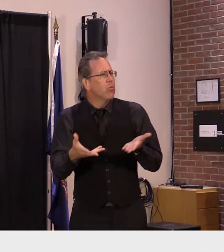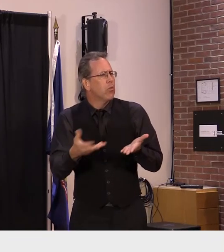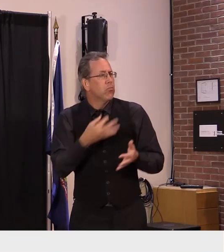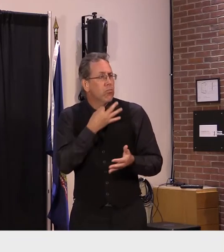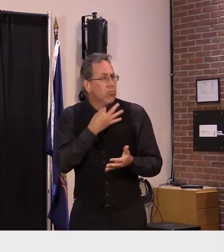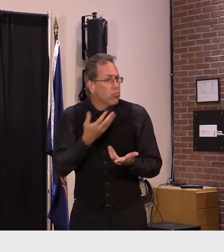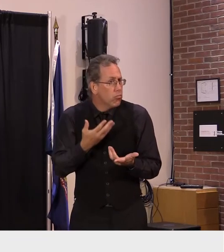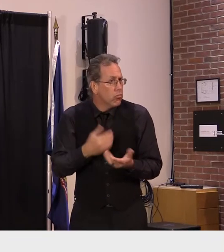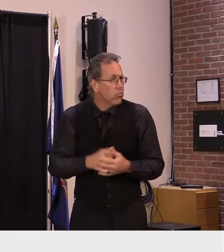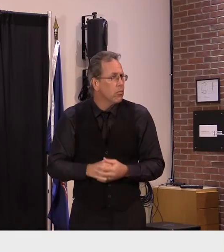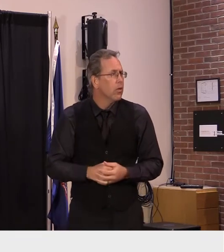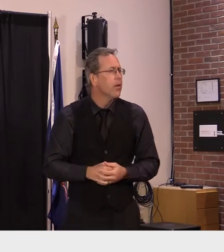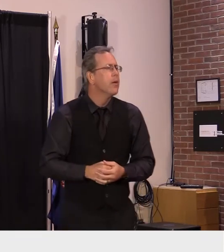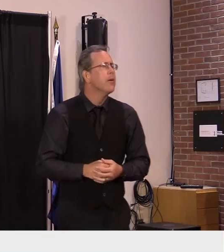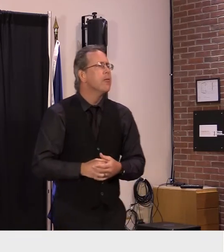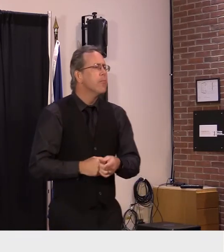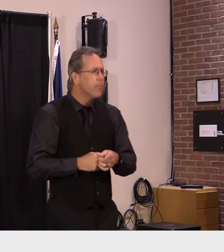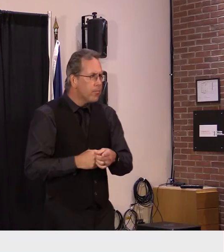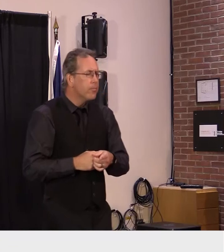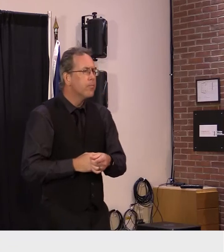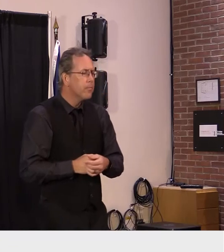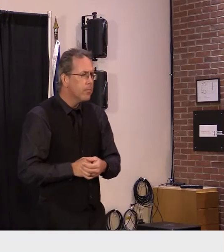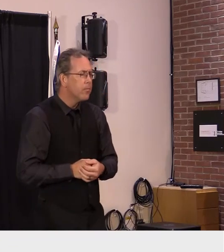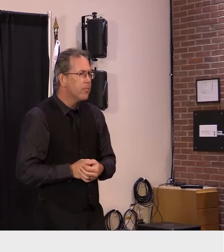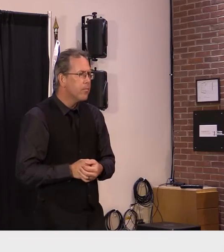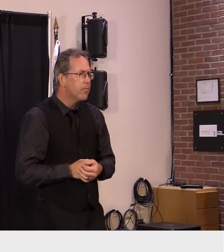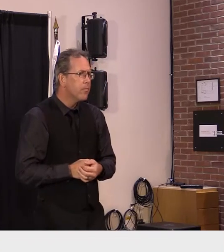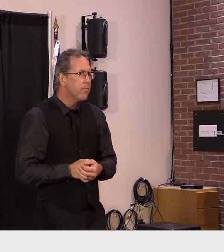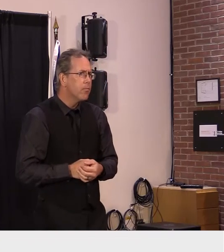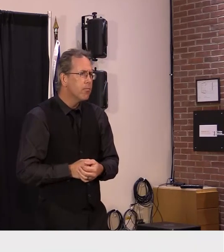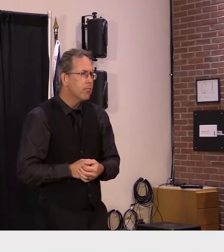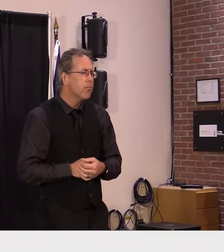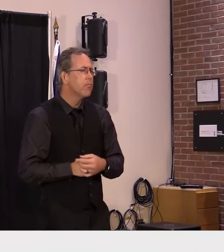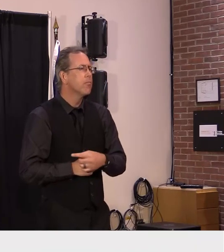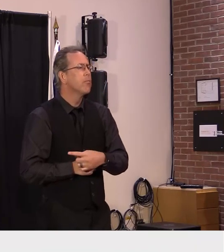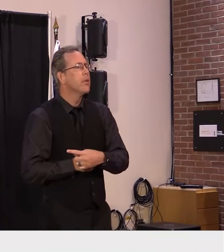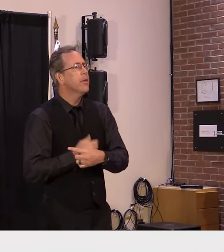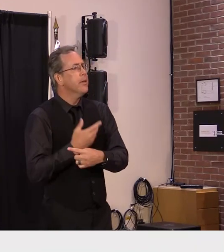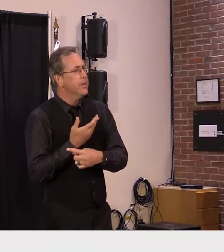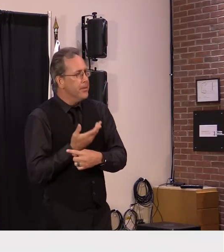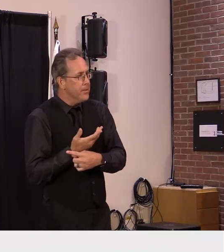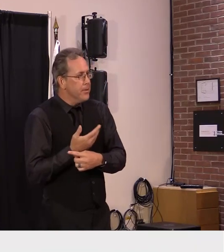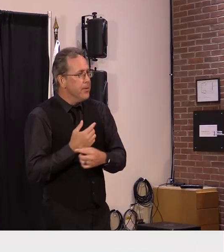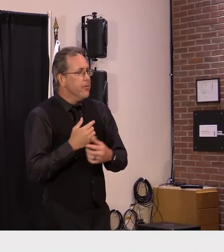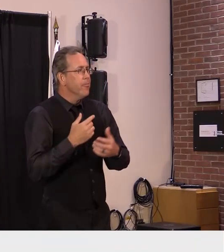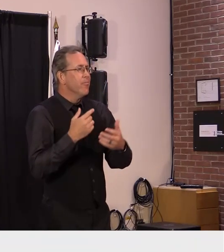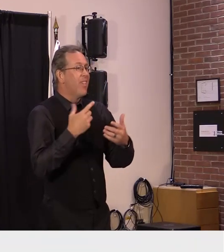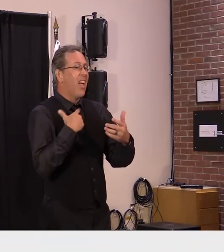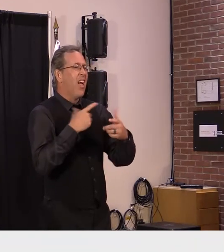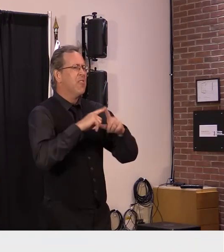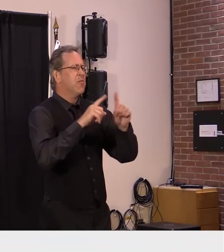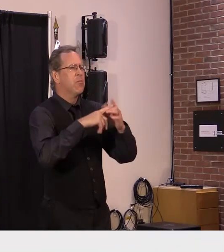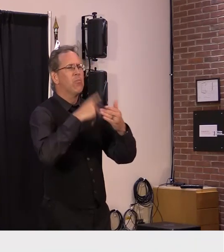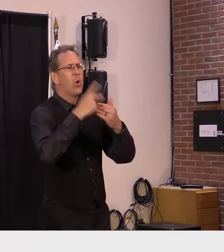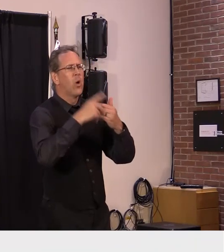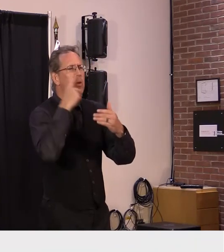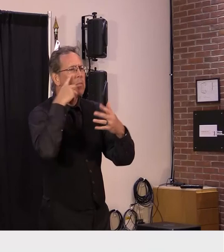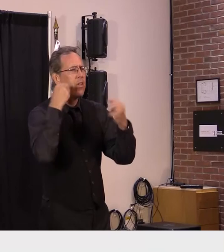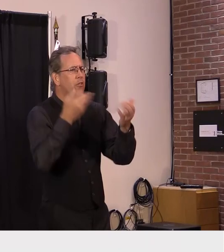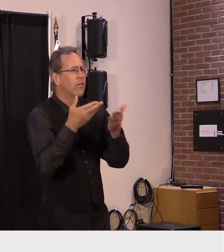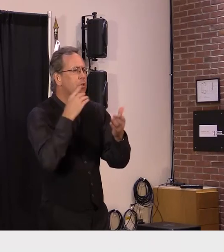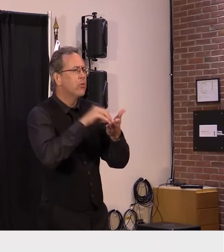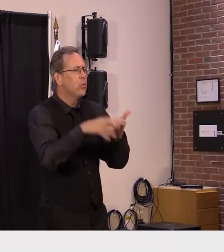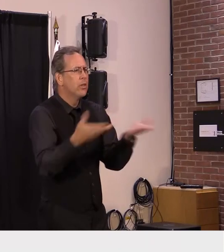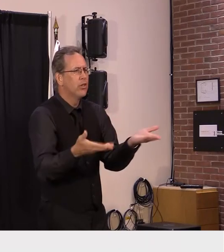services for students in the state well again um we're we have a number of different programs whether it's uh summer programs